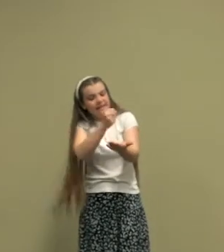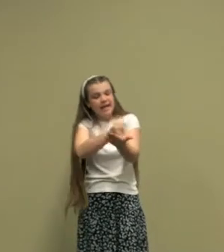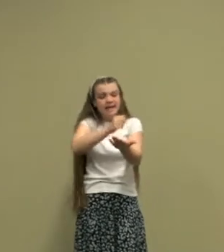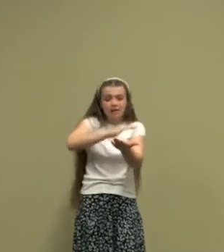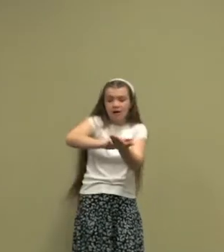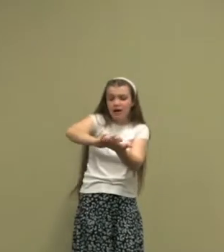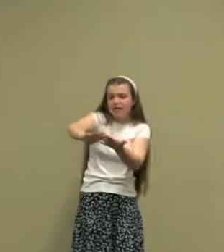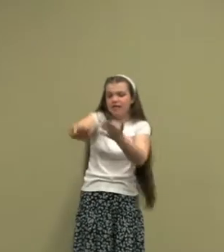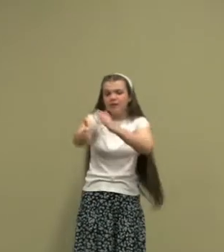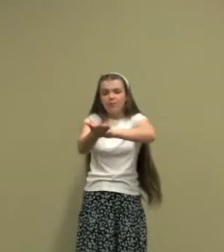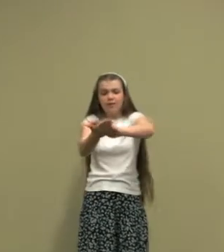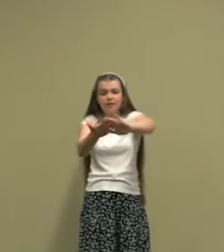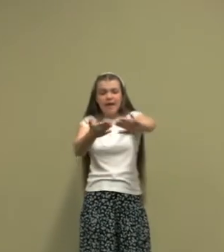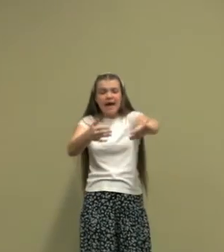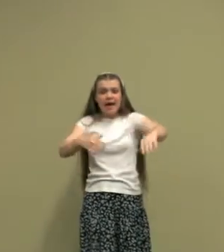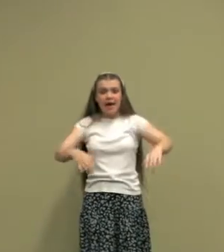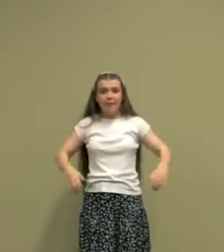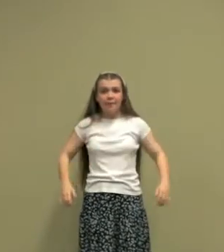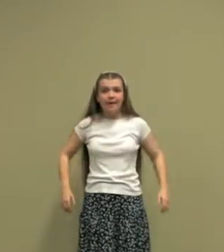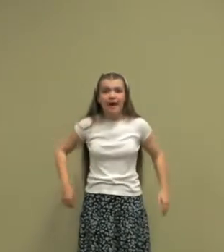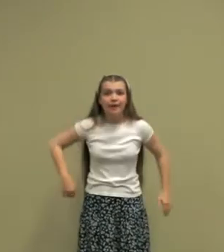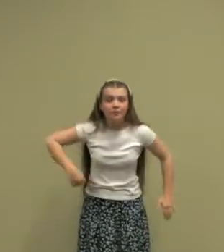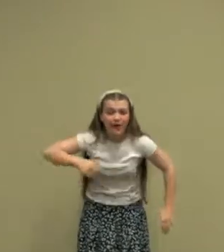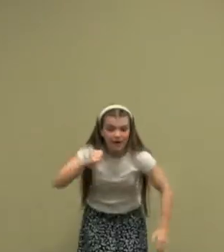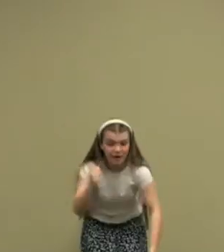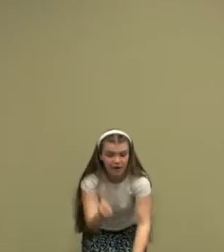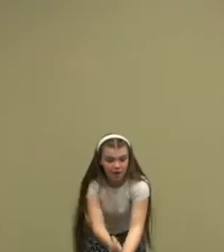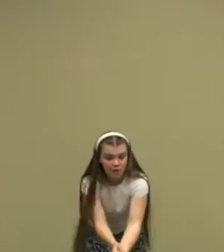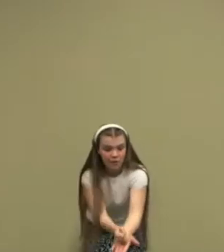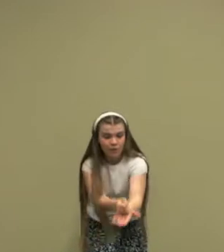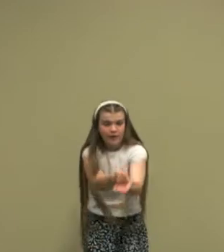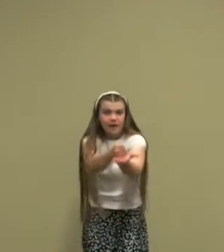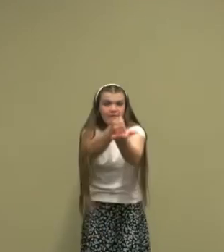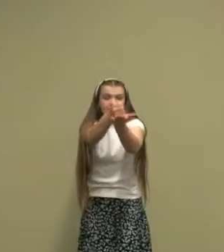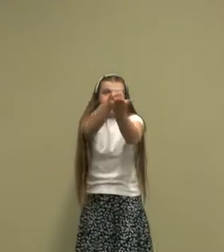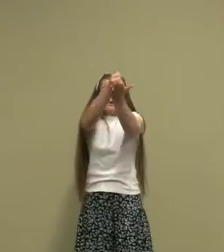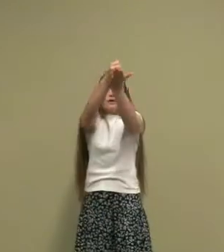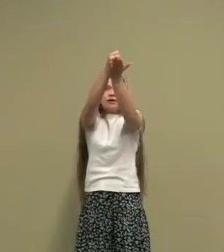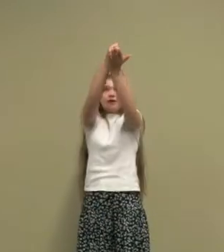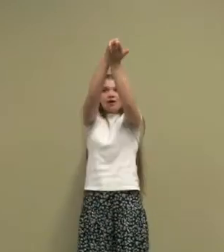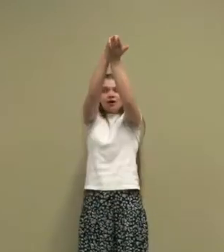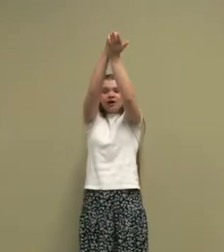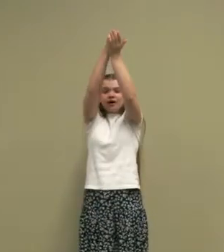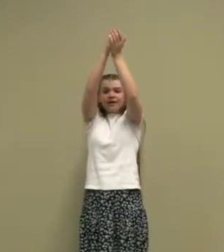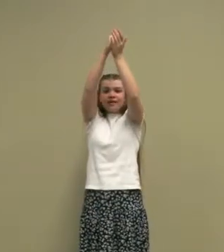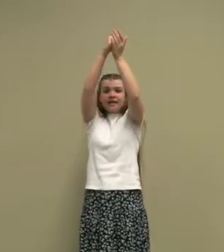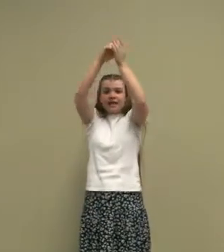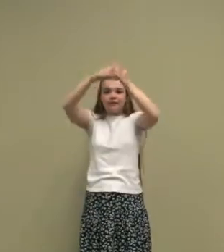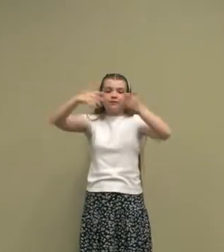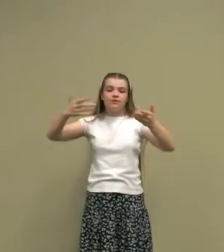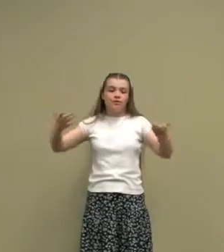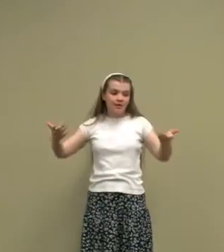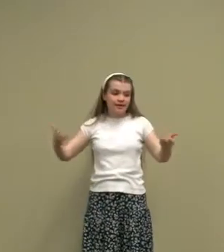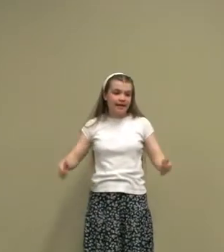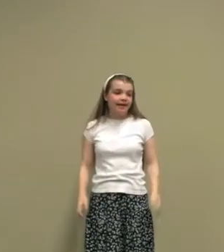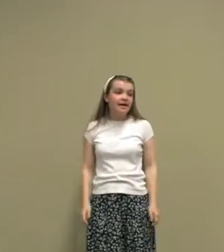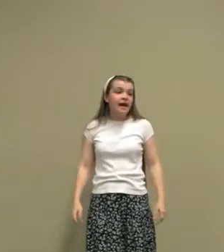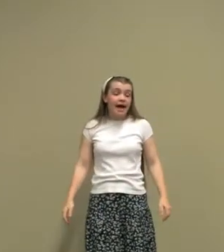and carving wood, helping out where, wherever he could. And then we'll do the chorus again. And